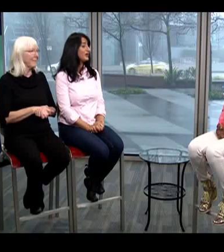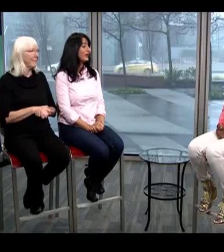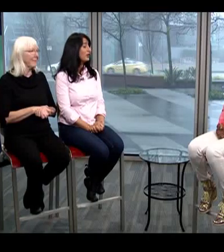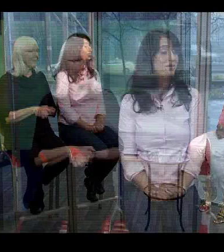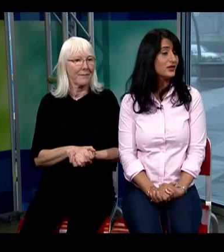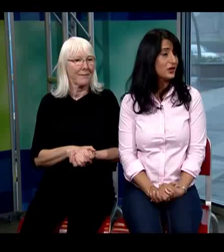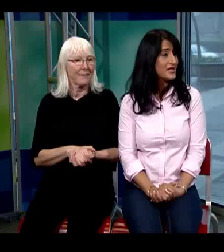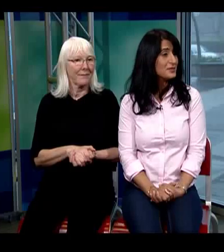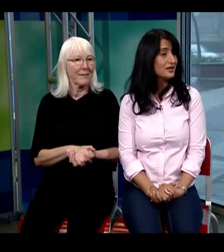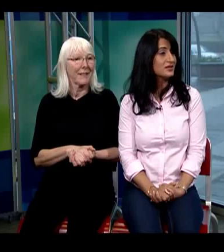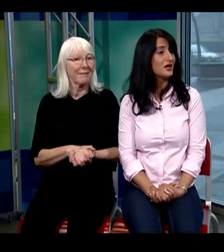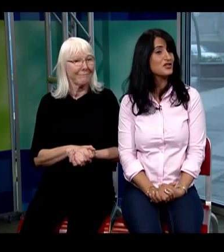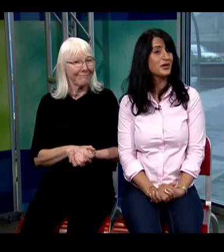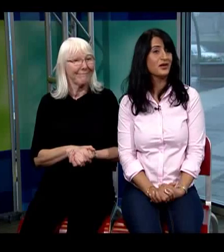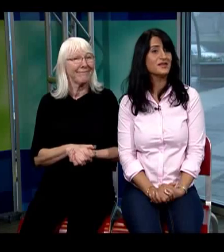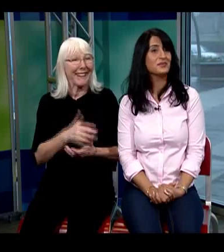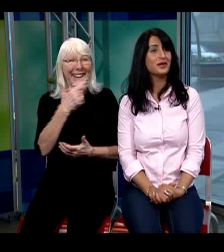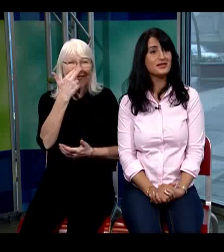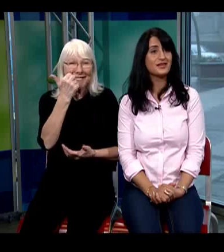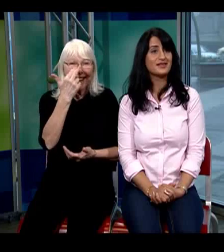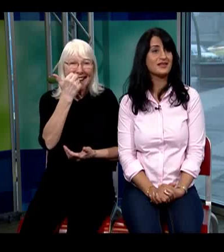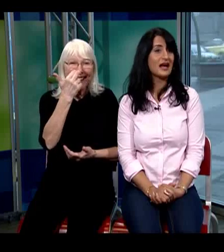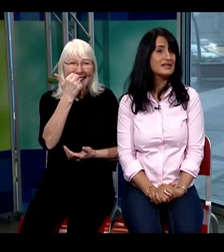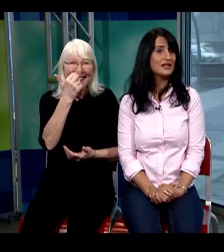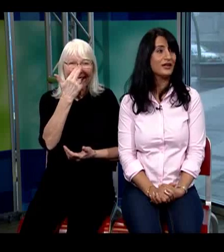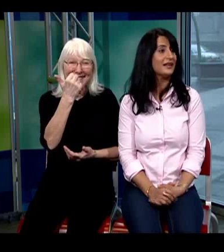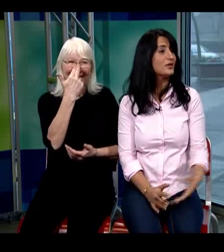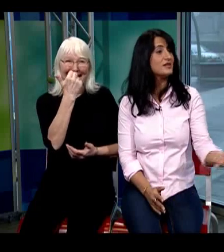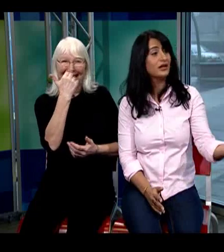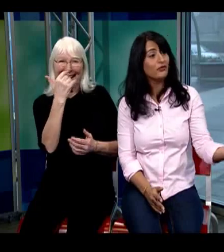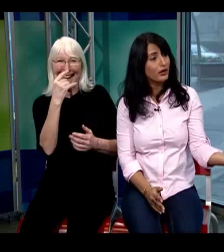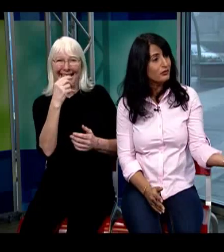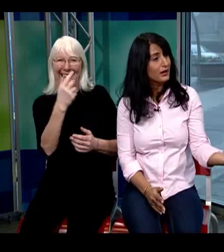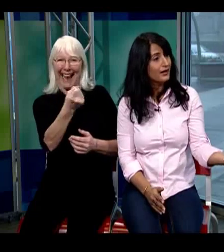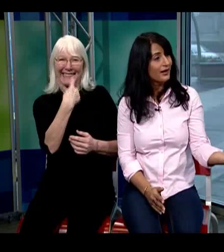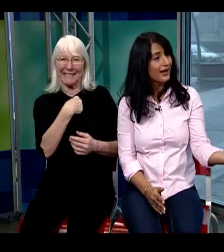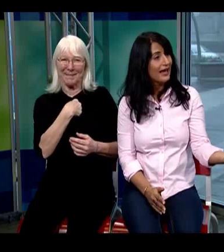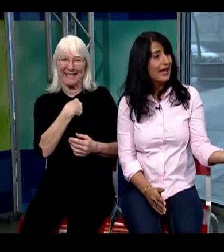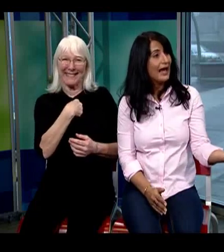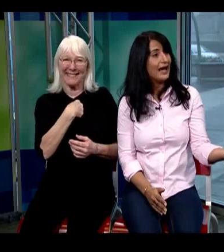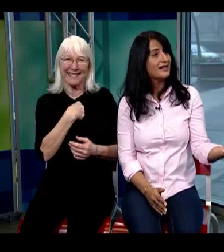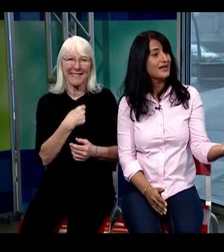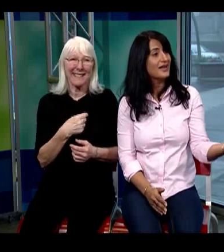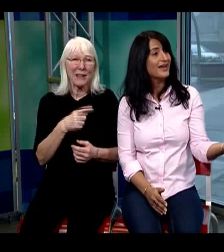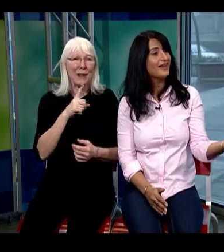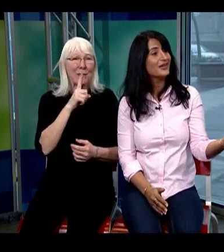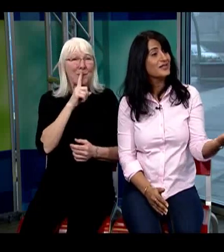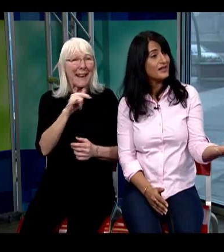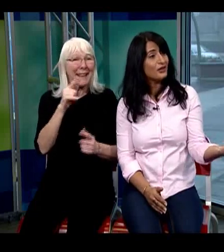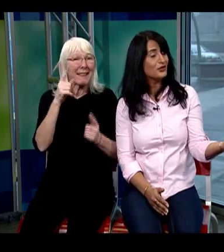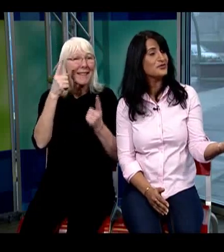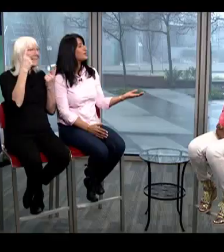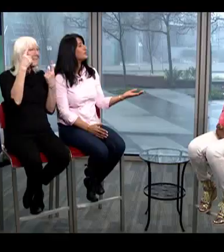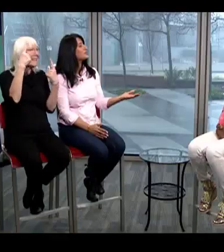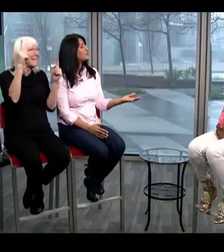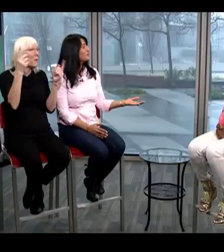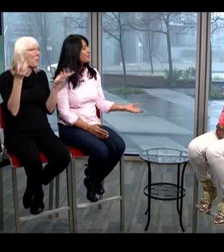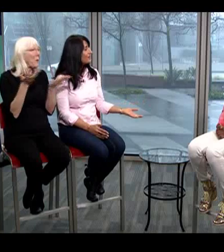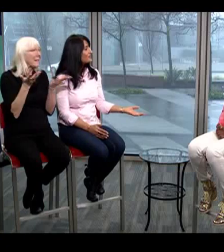ironic that you asked me that Natasha because the biggest success I see right now is sitting in front of me and yourself who's been to so many challenges